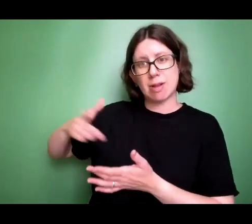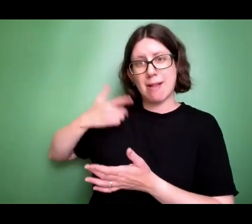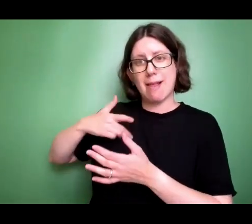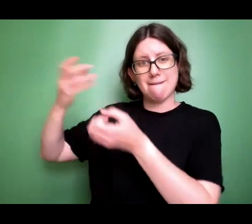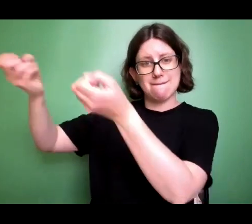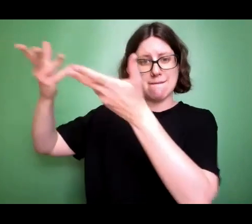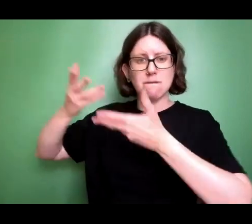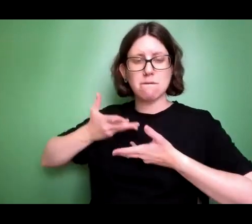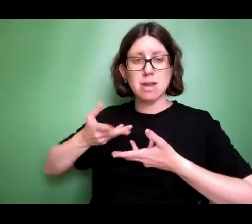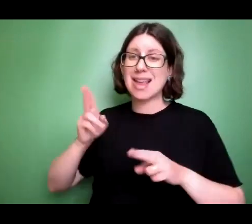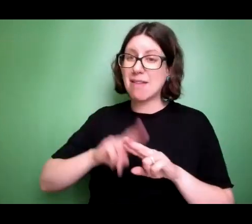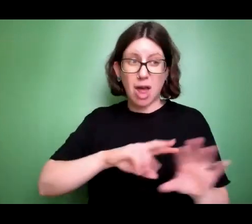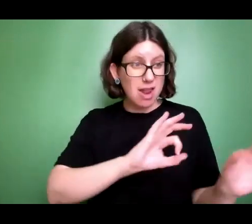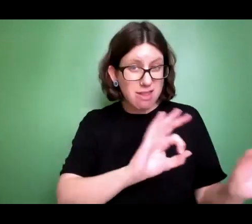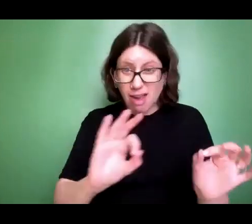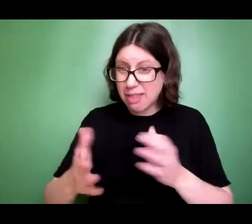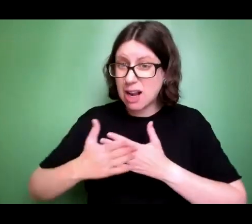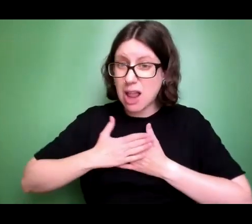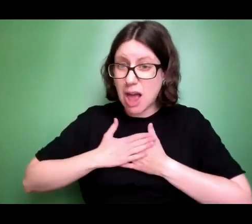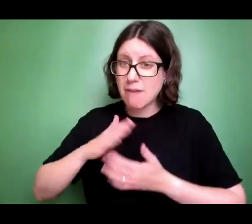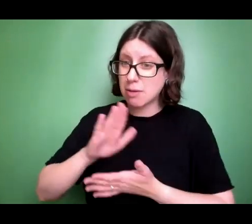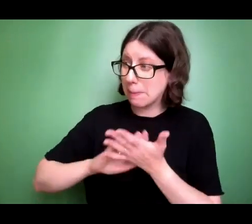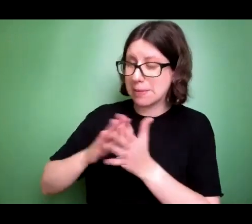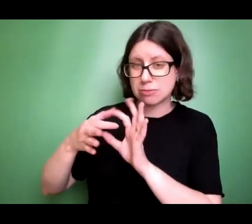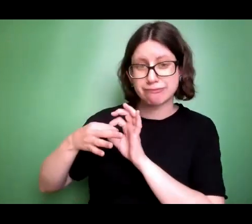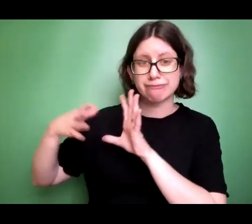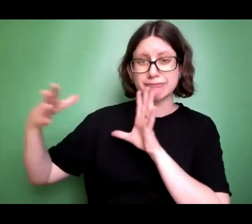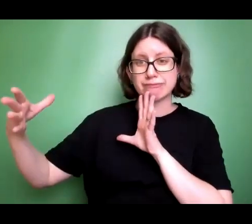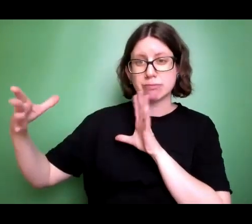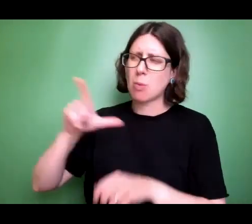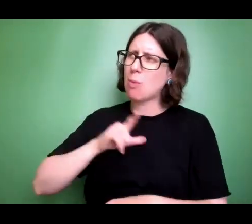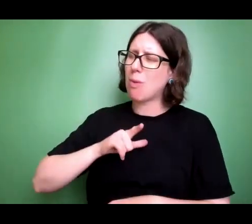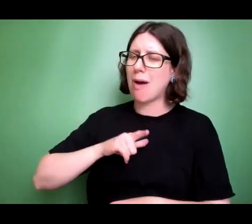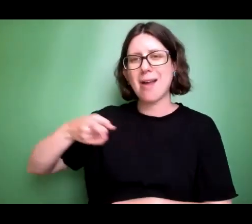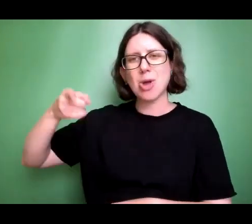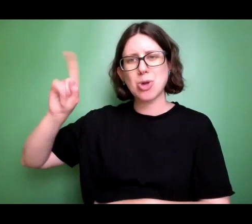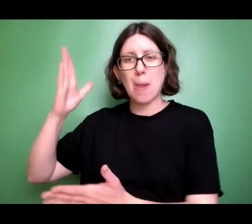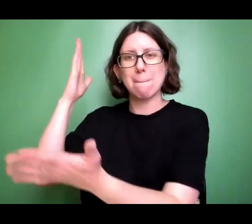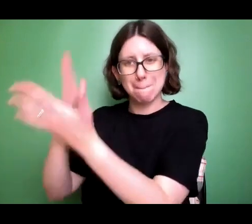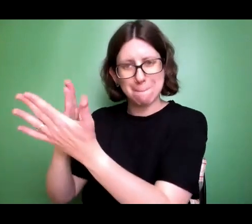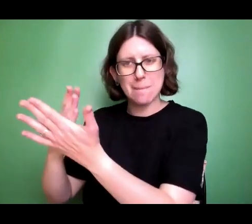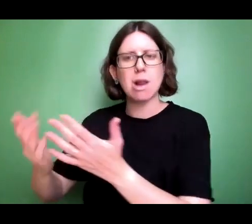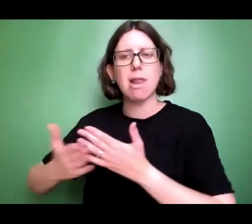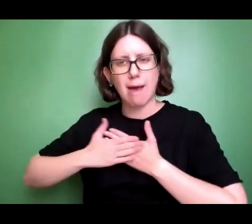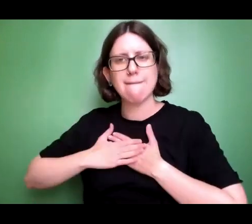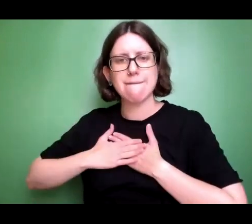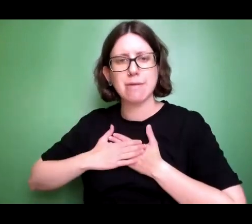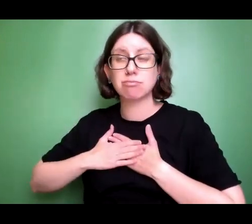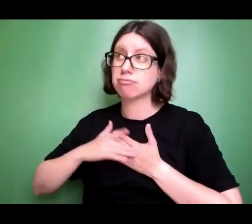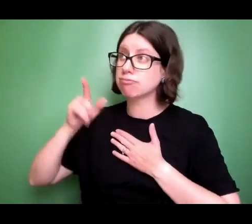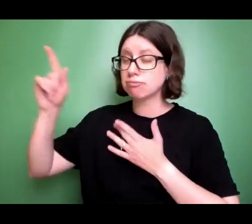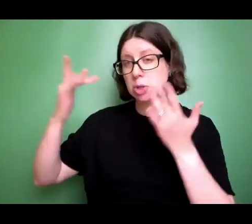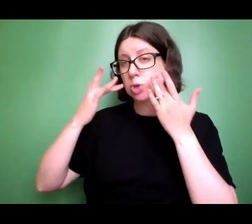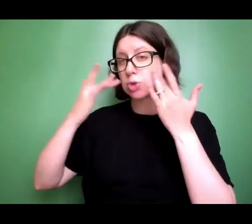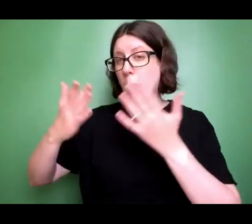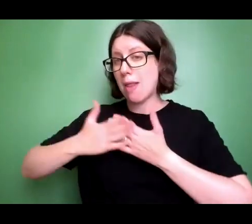Whoever does not love does not know God, because God is love. This is how God showed his